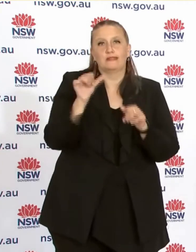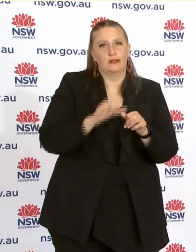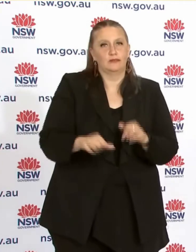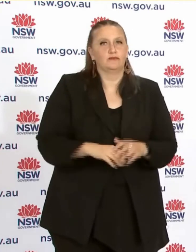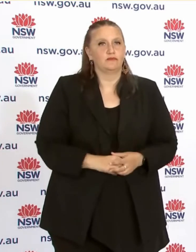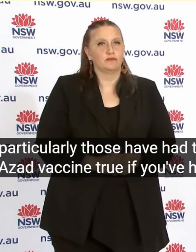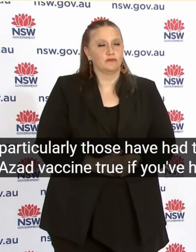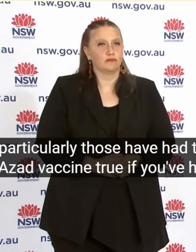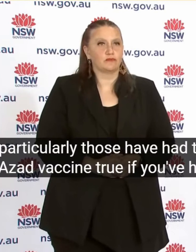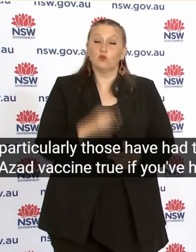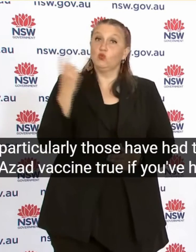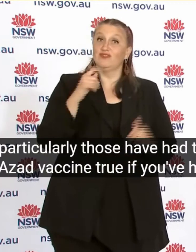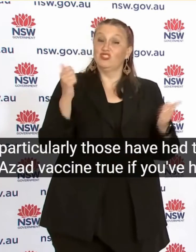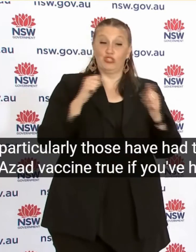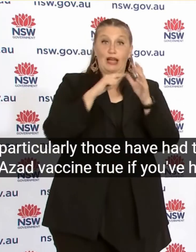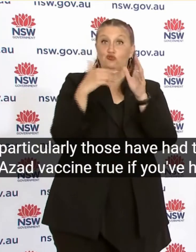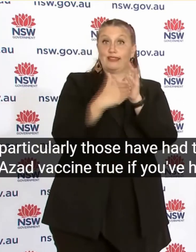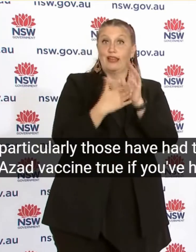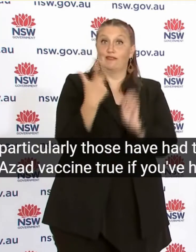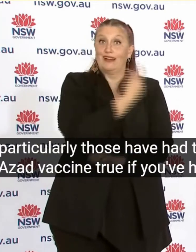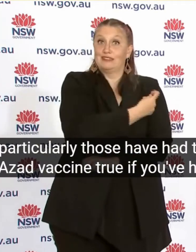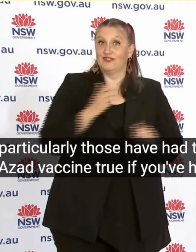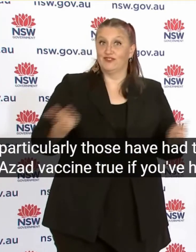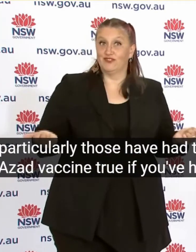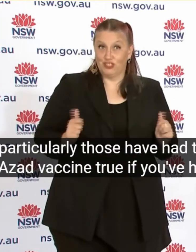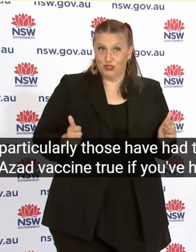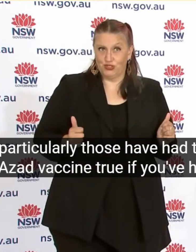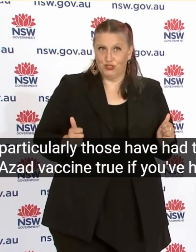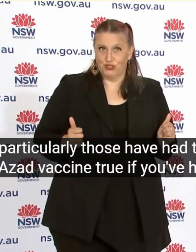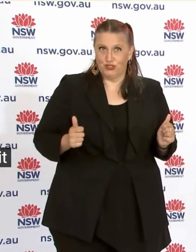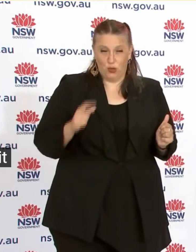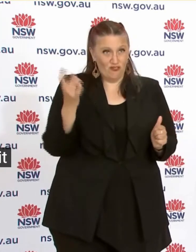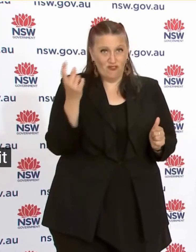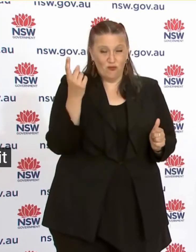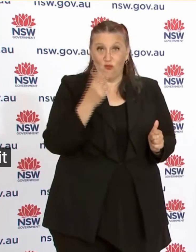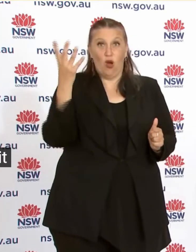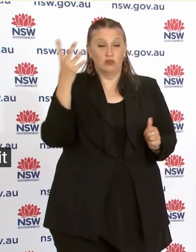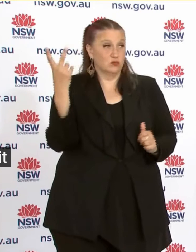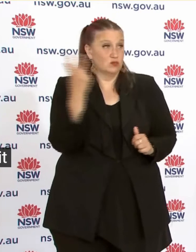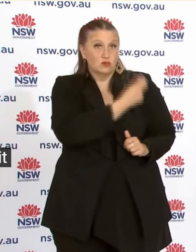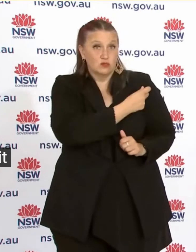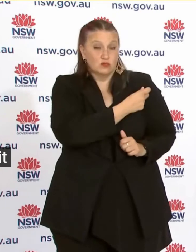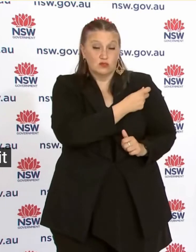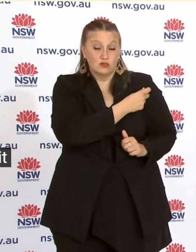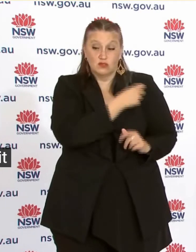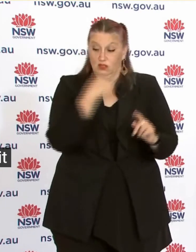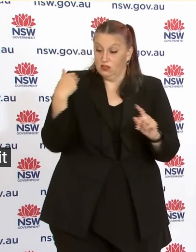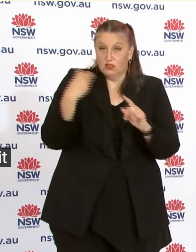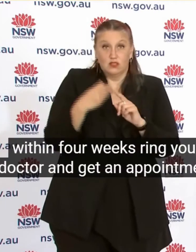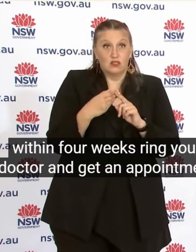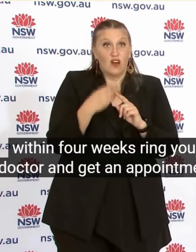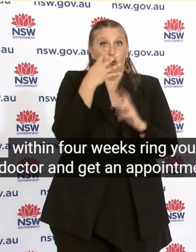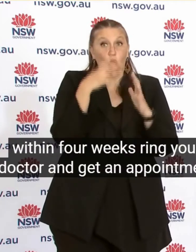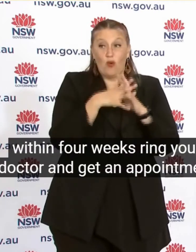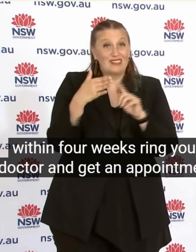Particularly those Who've had The AZ vaccine To if you've had It within Four weeks Ring your doctor